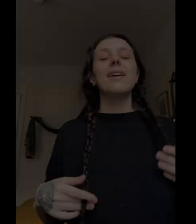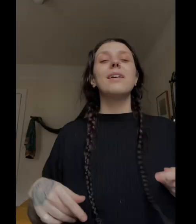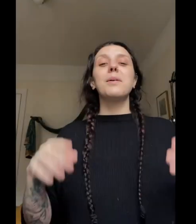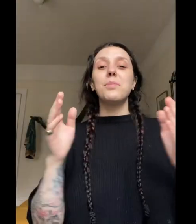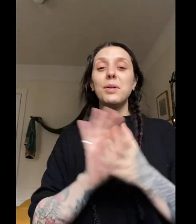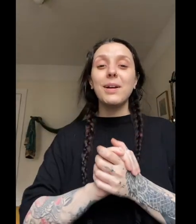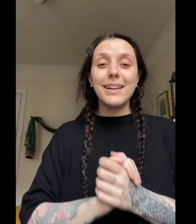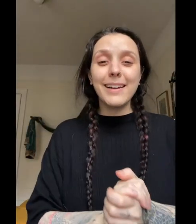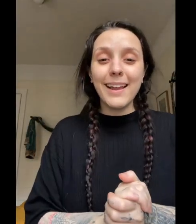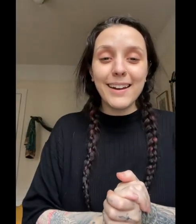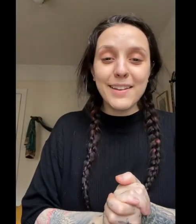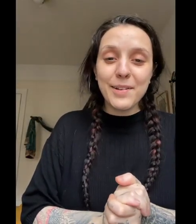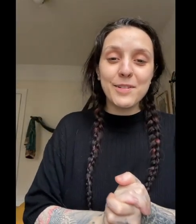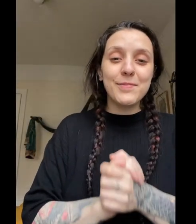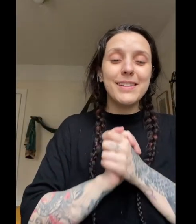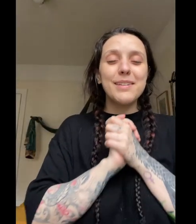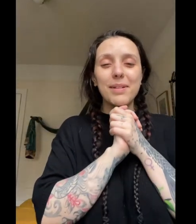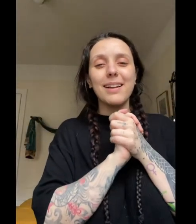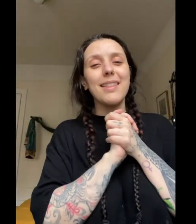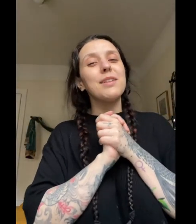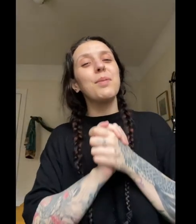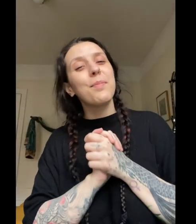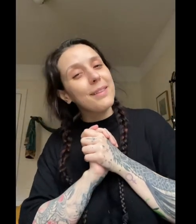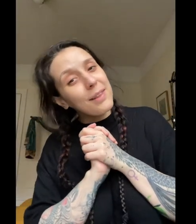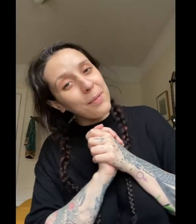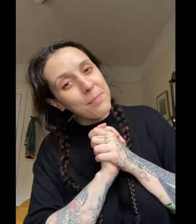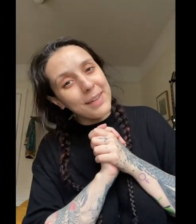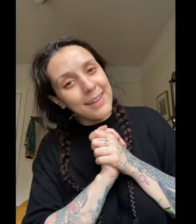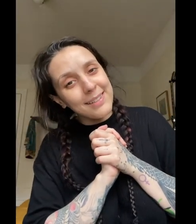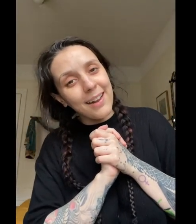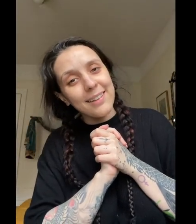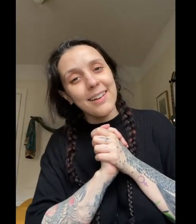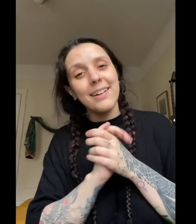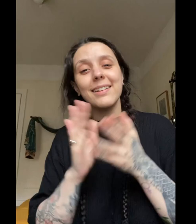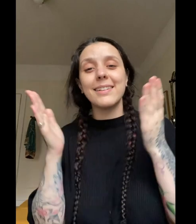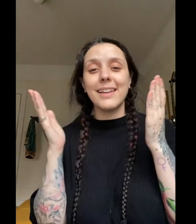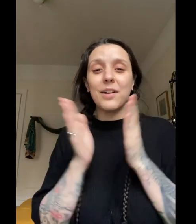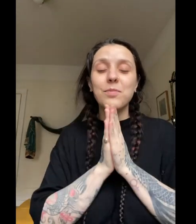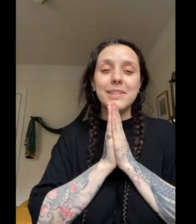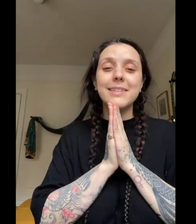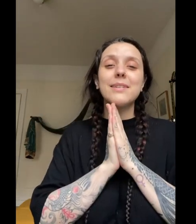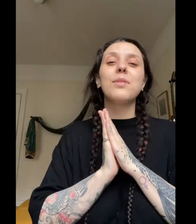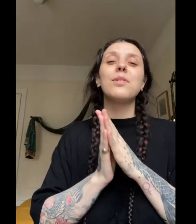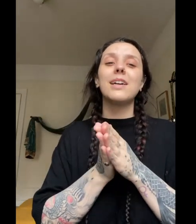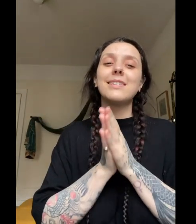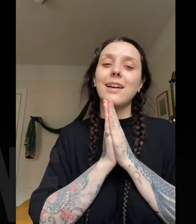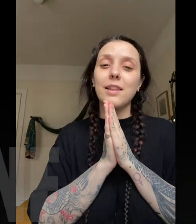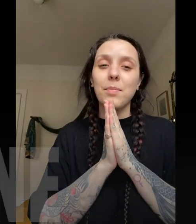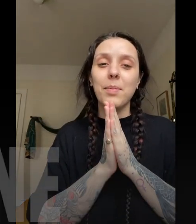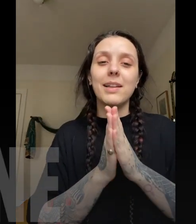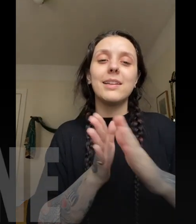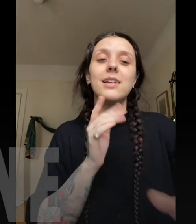Muy buenas Gaelillo, muchísimas gracias por participar en mi Kickstarter, te quiero muchísimo, esta canción va para ti,